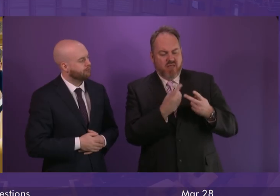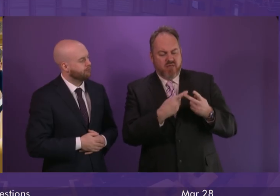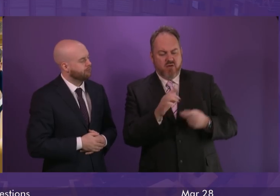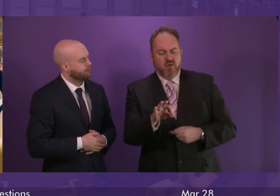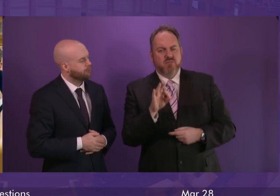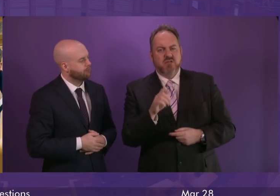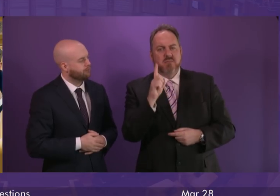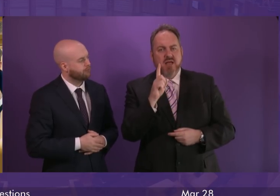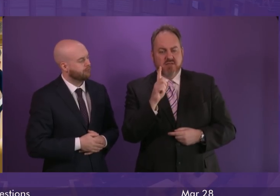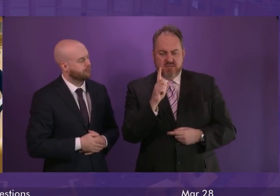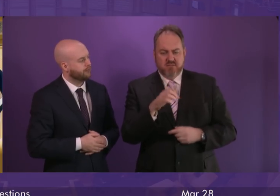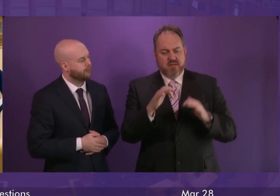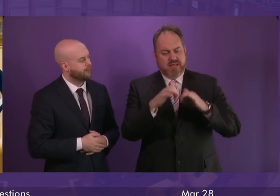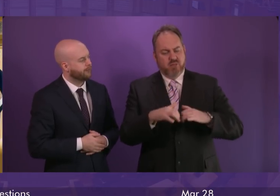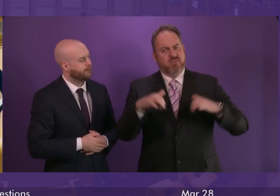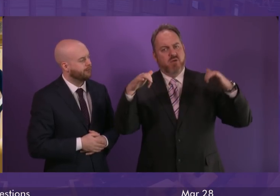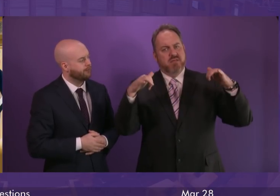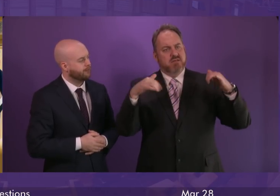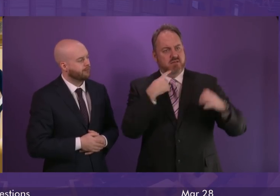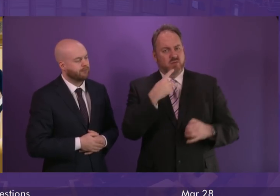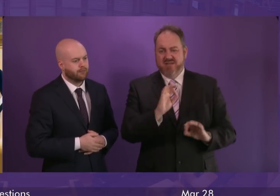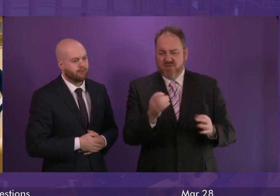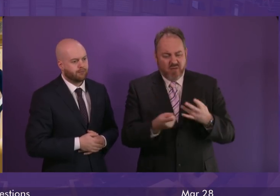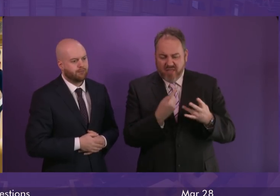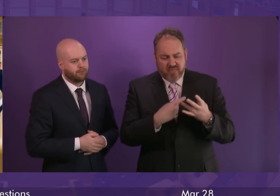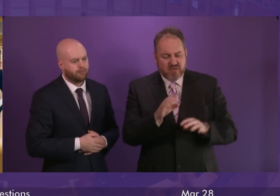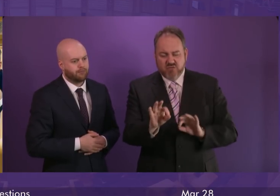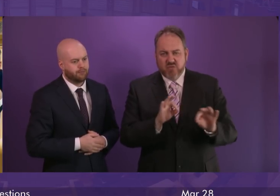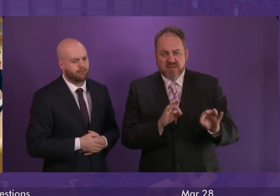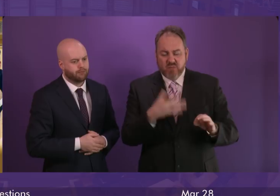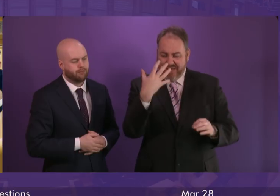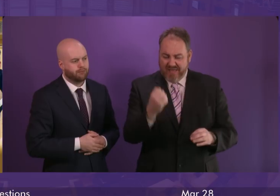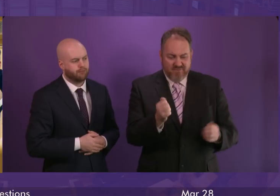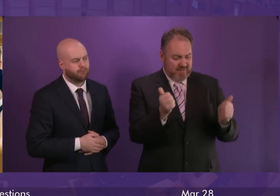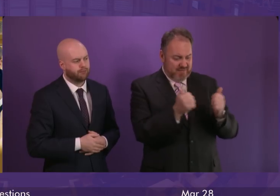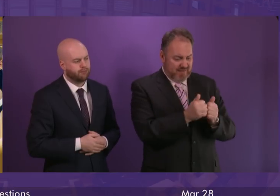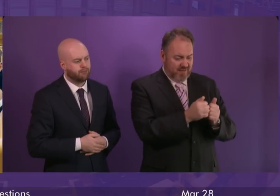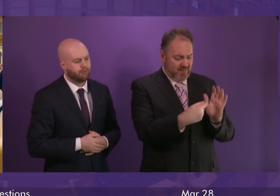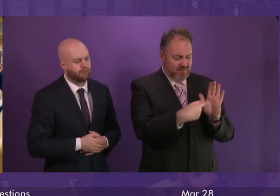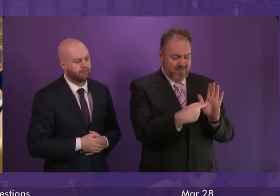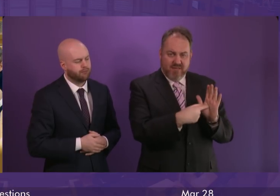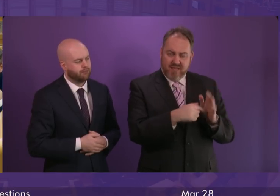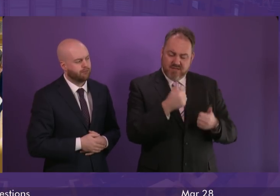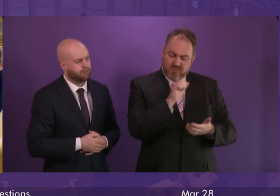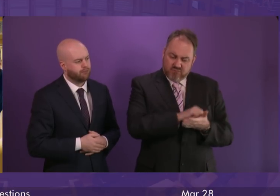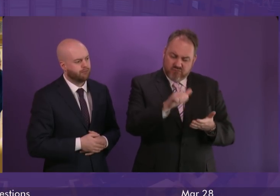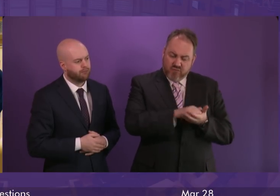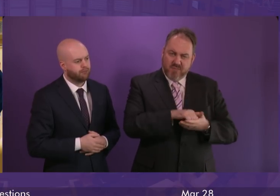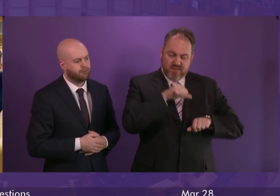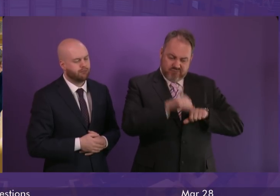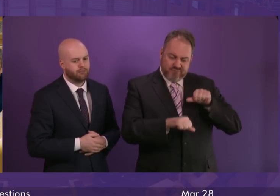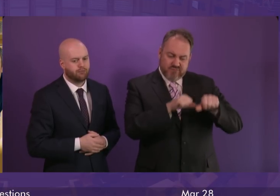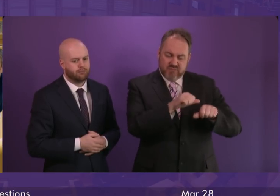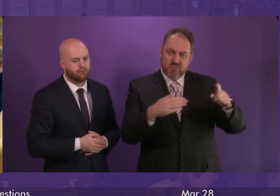House of Commons last night demonstrated that there is not. It's clear that there is a deal, one which secures an orderly way forward, one